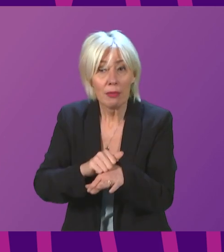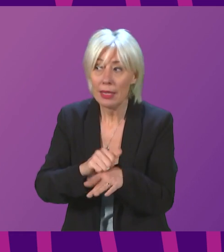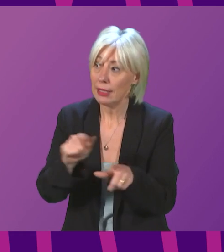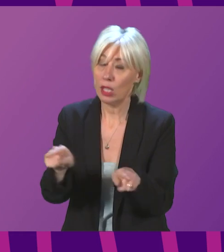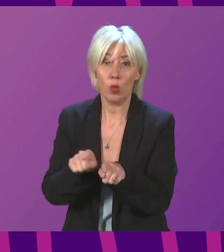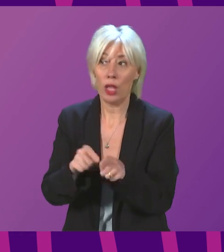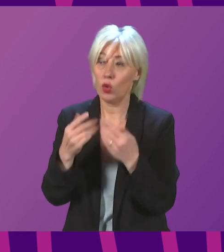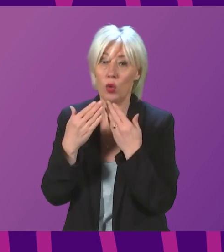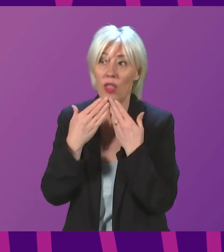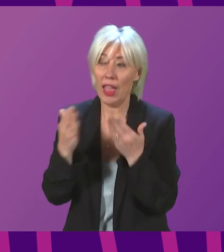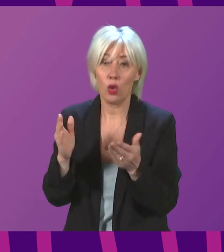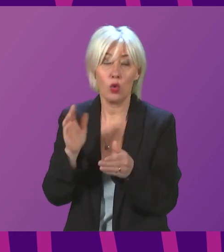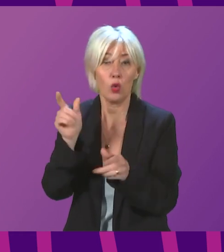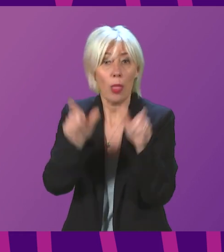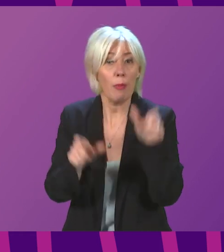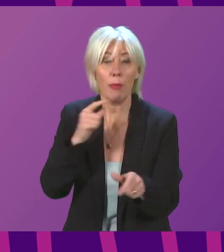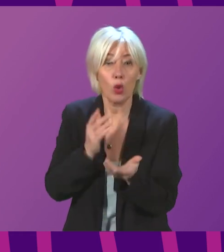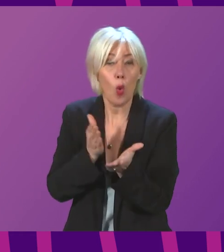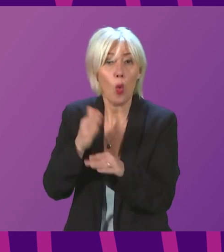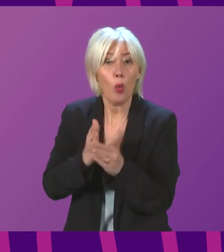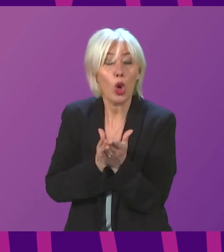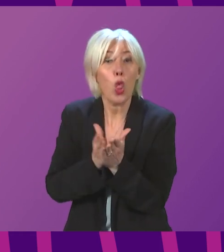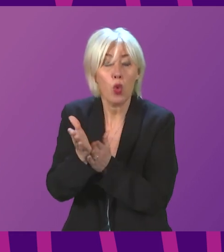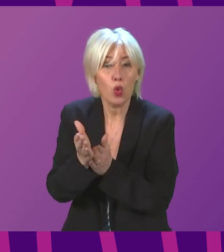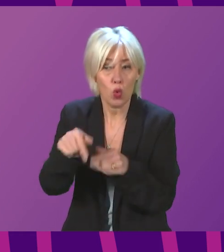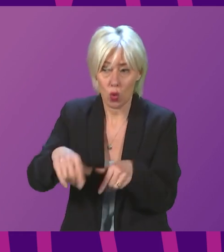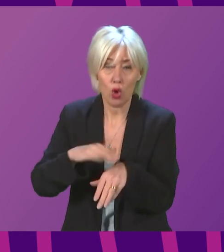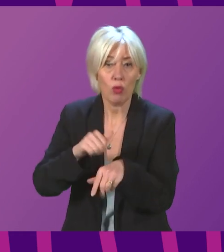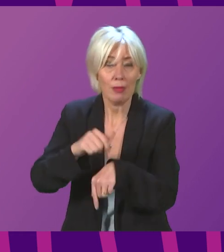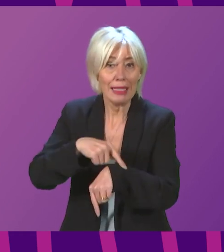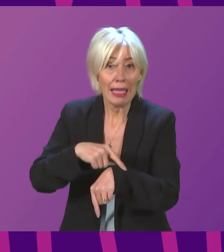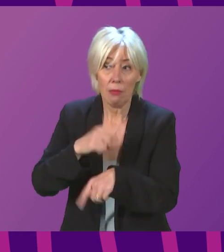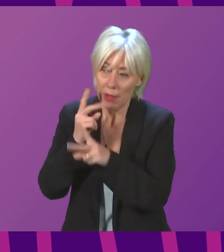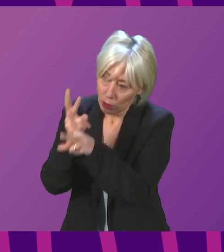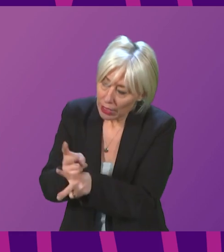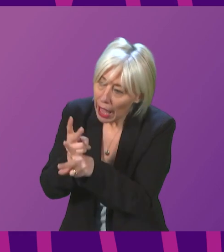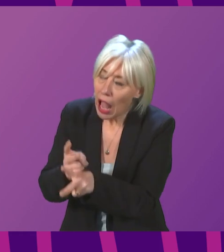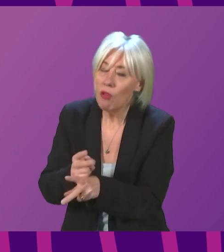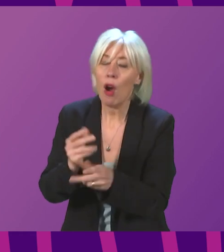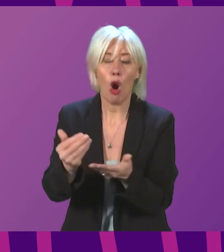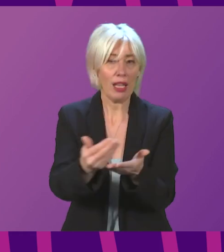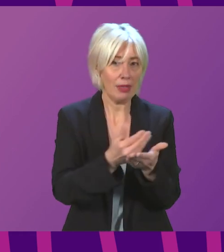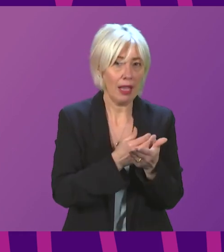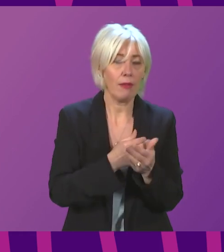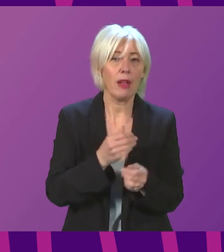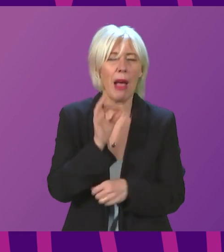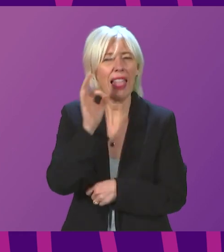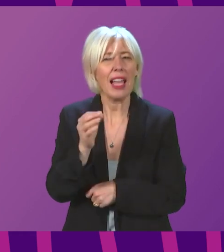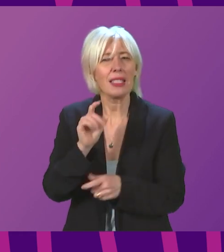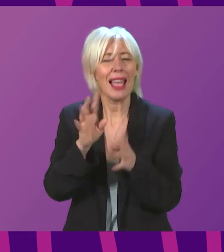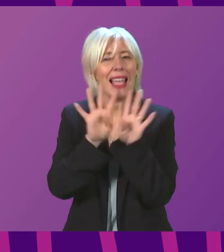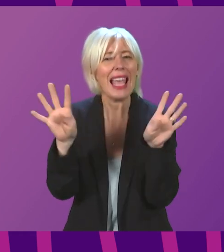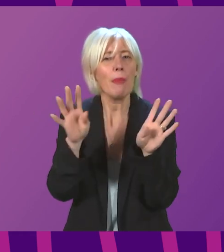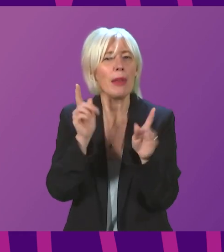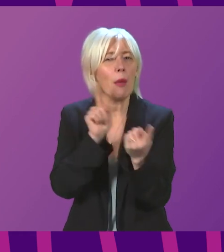those who will be working over the festive period not least those who keep us safe and those who are caring for others. Can I ask the First Minister when the Cabinet will next meet?